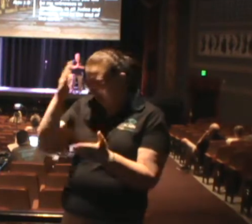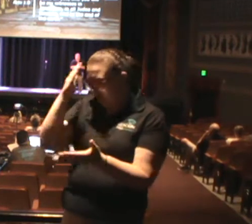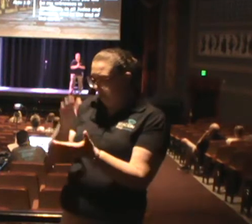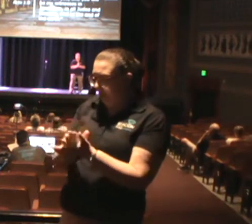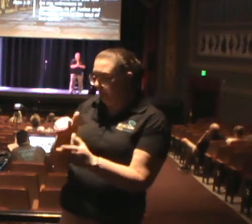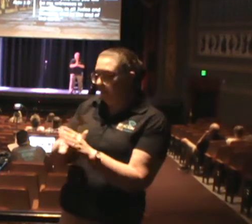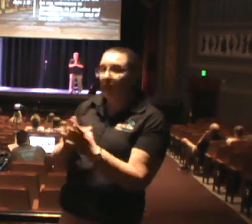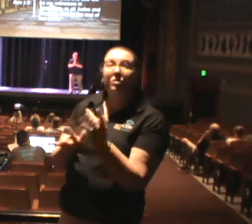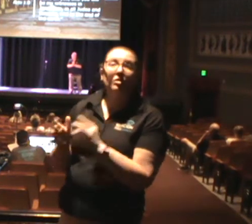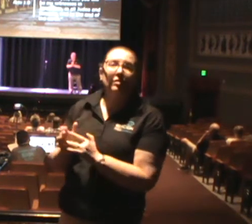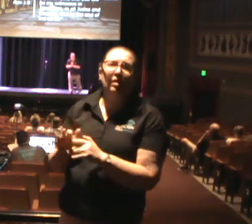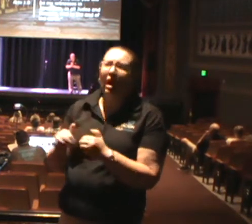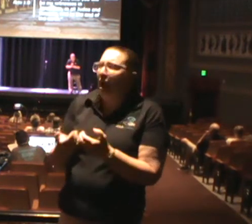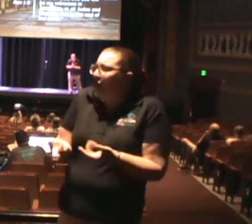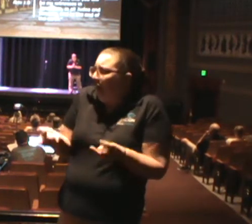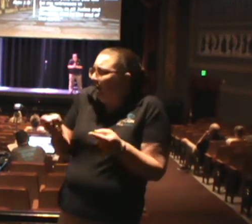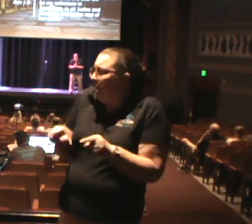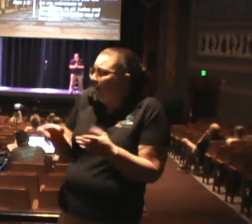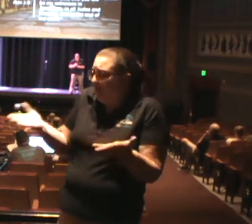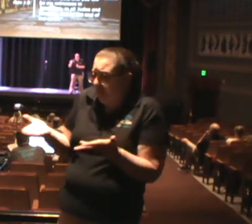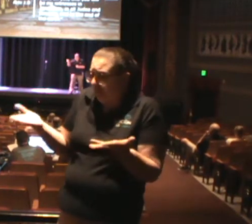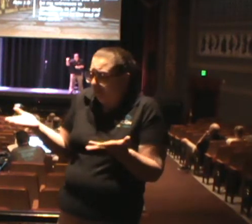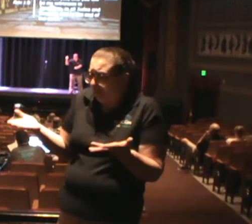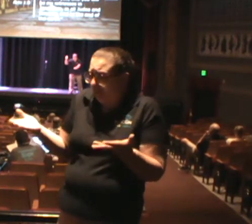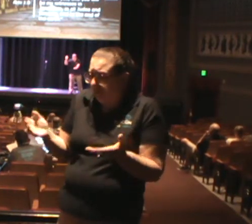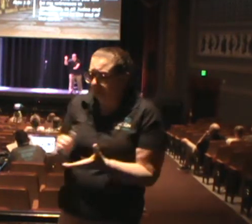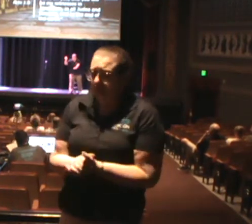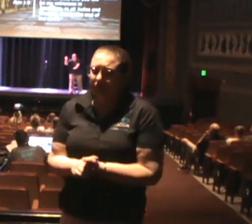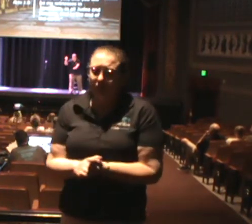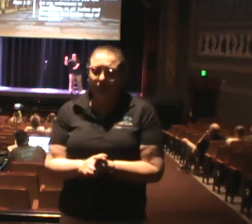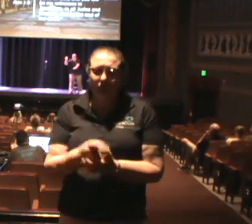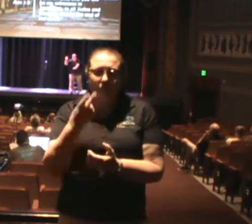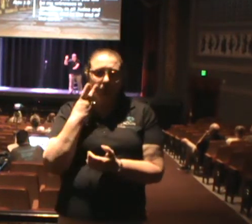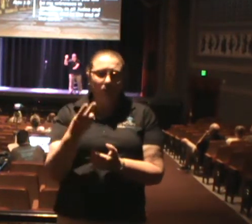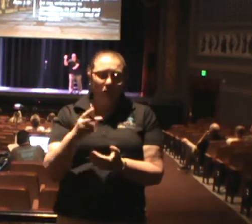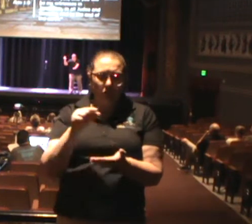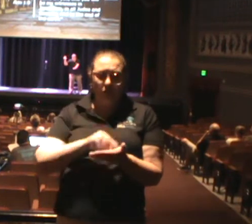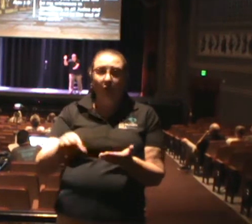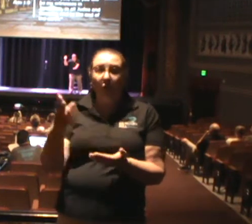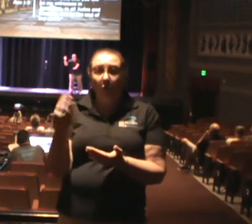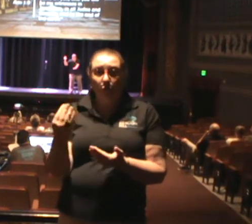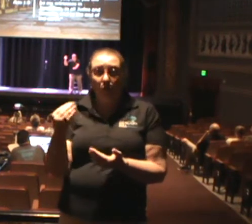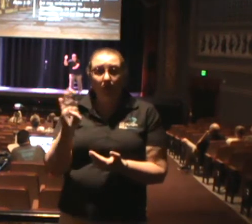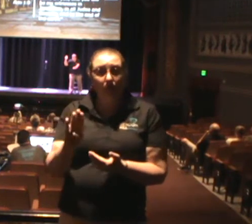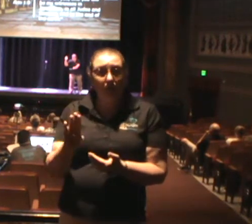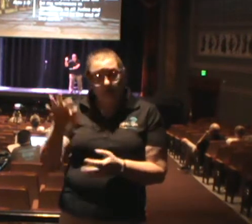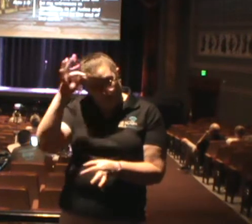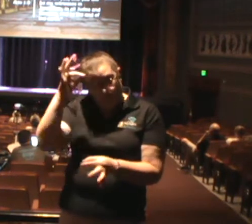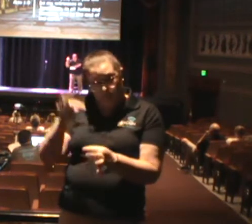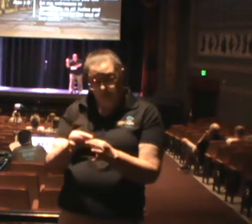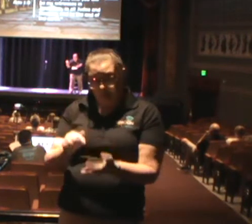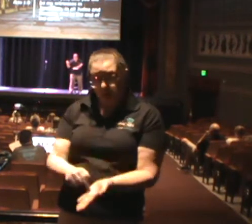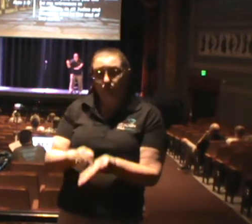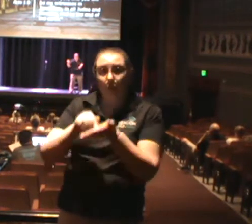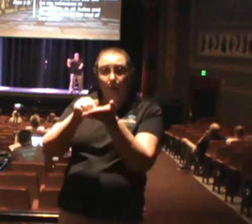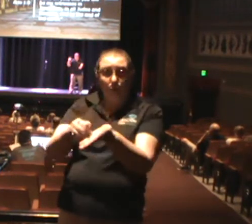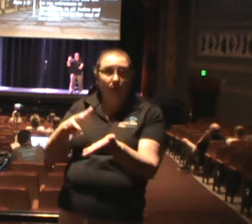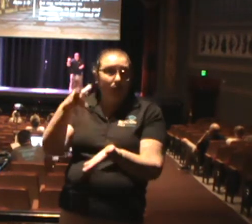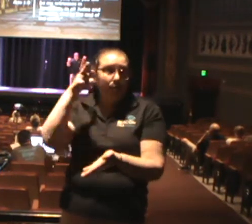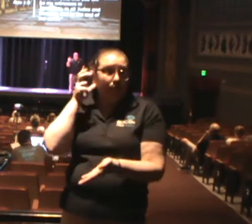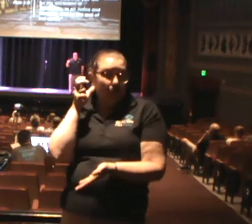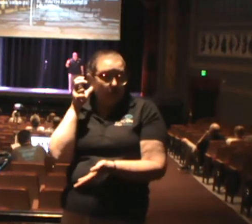so how does that happen? This isn't rocket scientists. So look what 14b says, faith requires hearing.